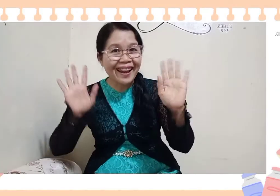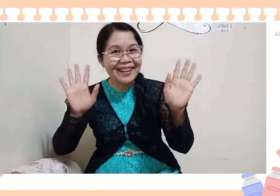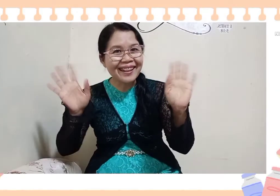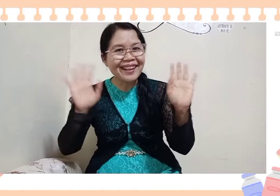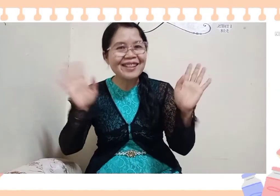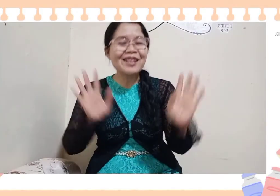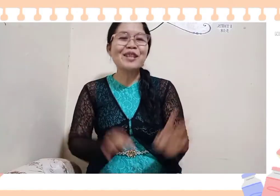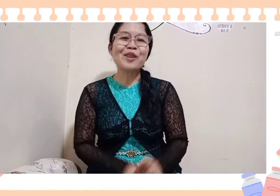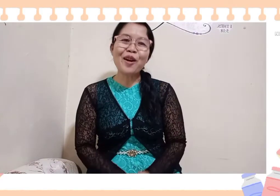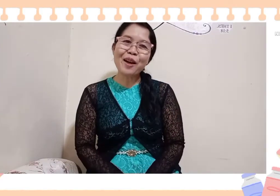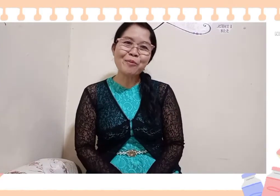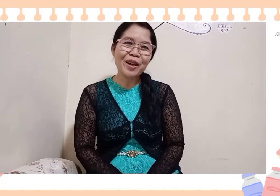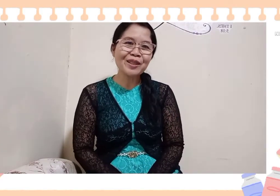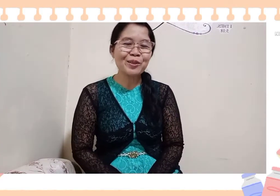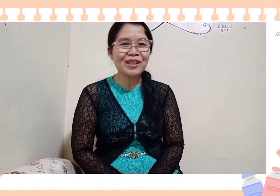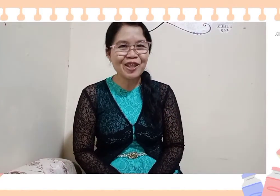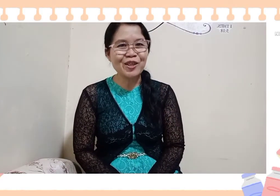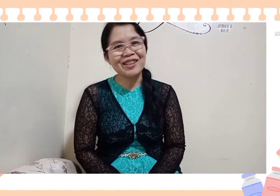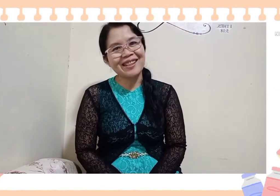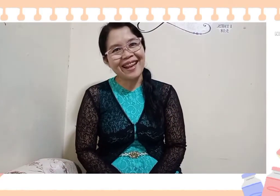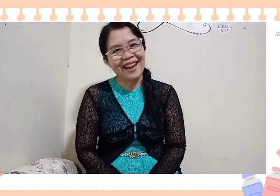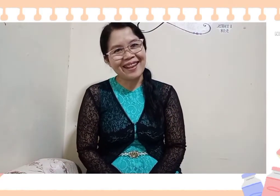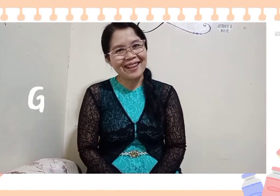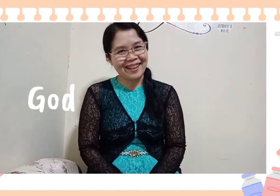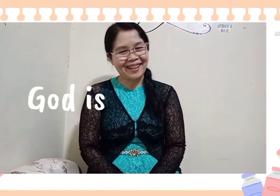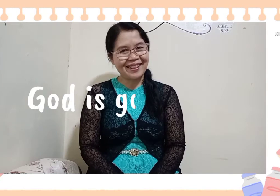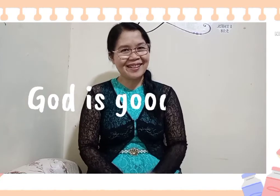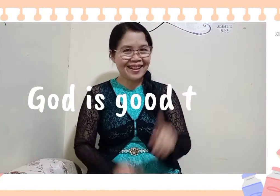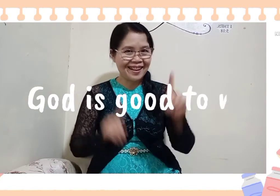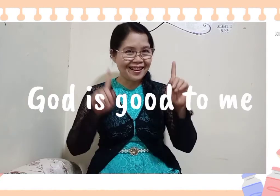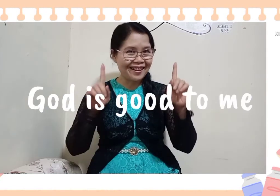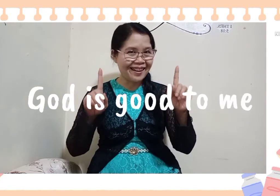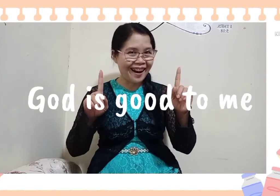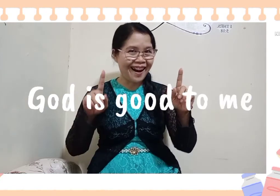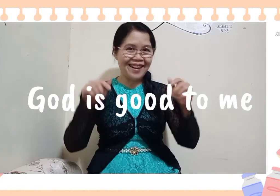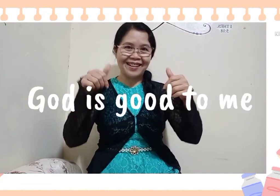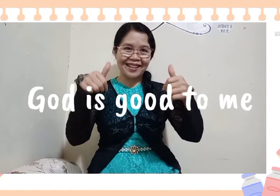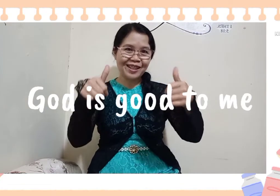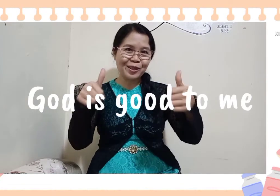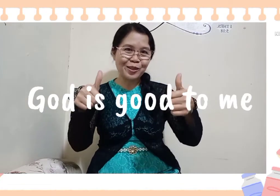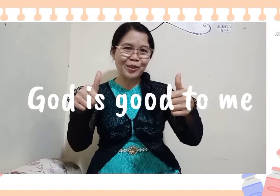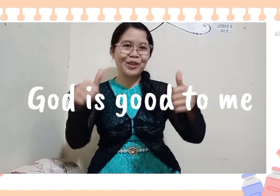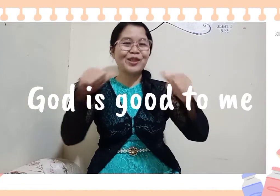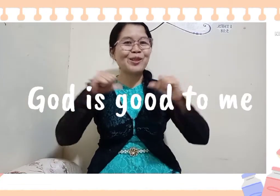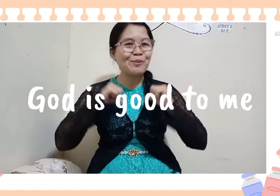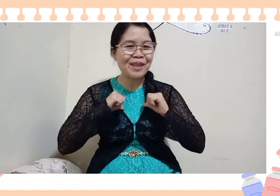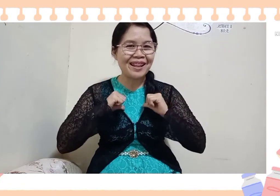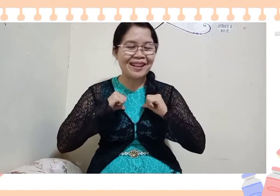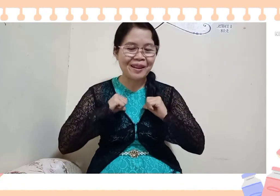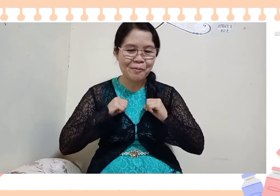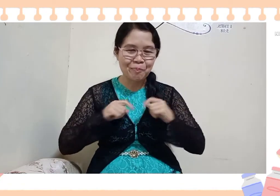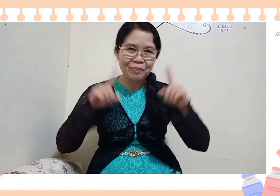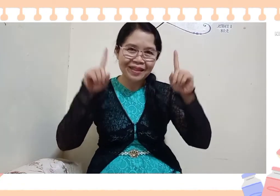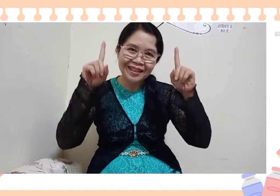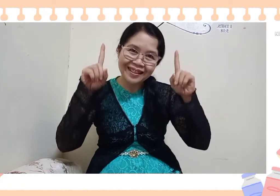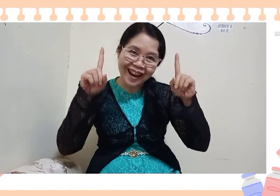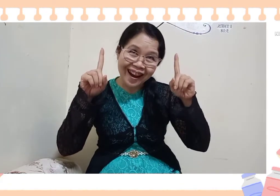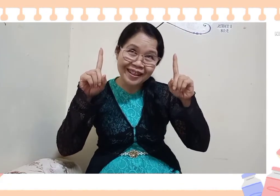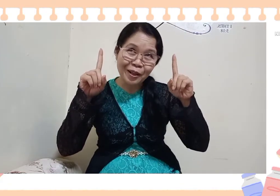Hey, kids! The song I'm going to teach you today is, God is good to me.